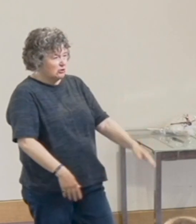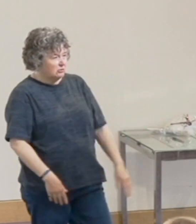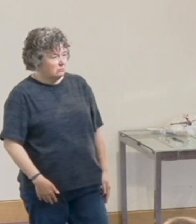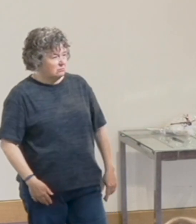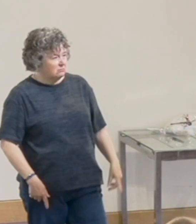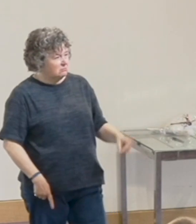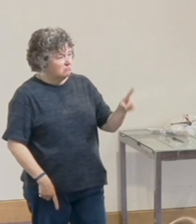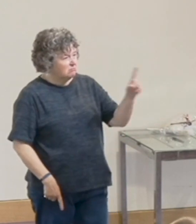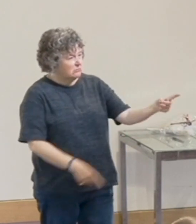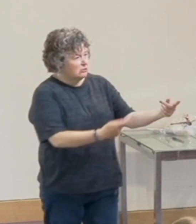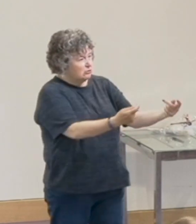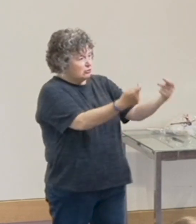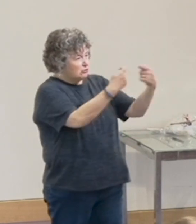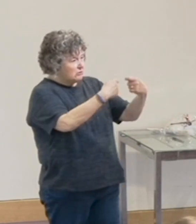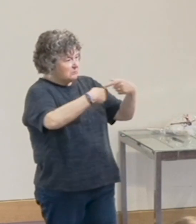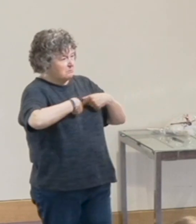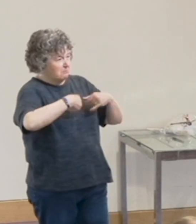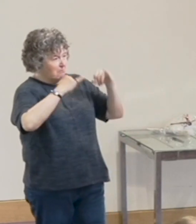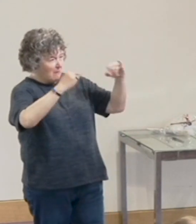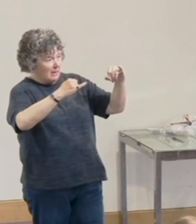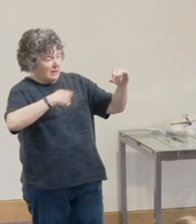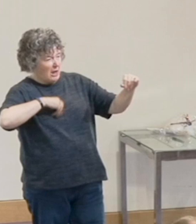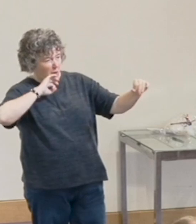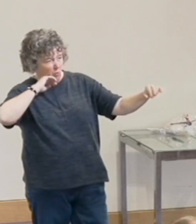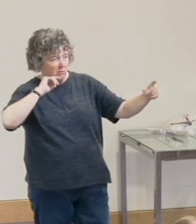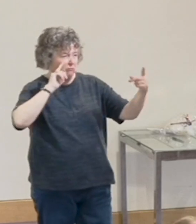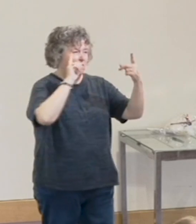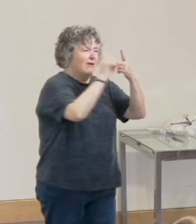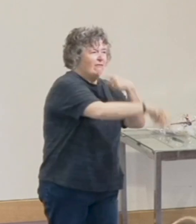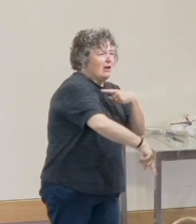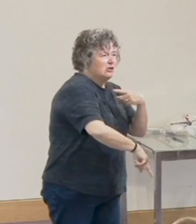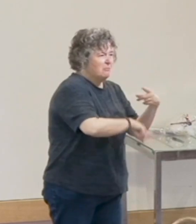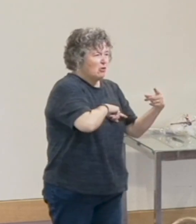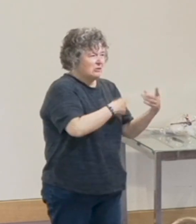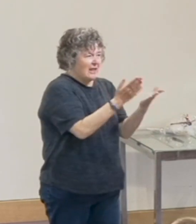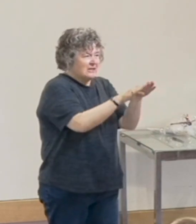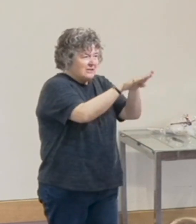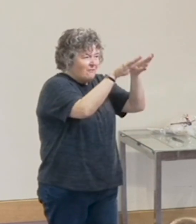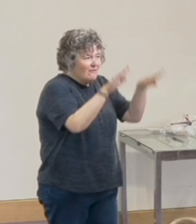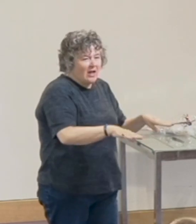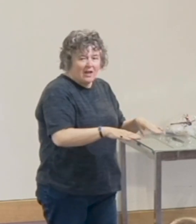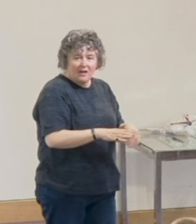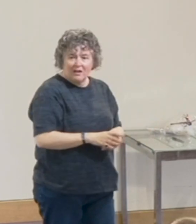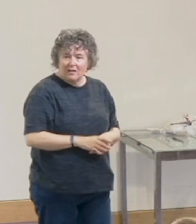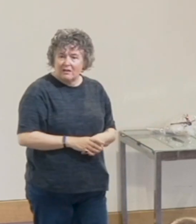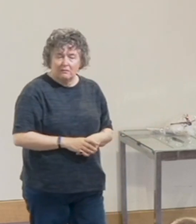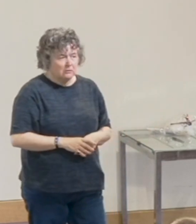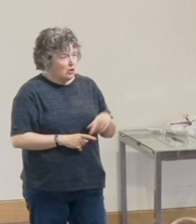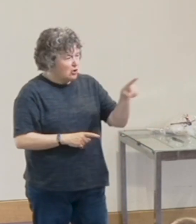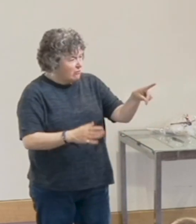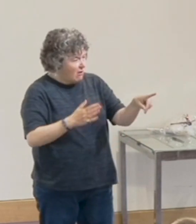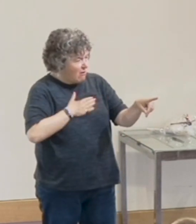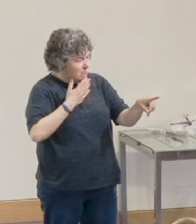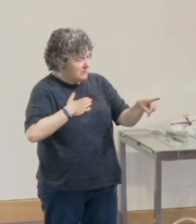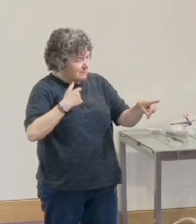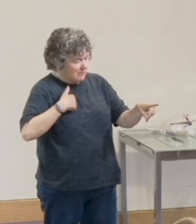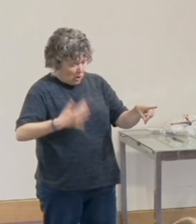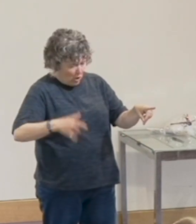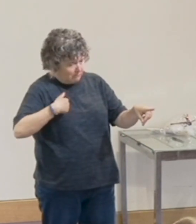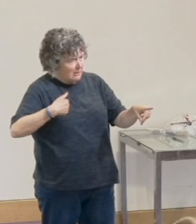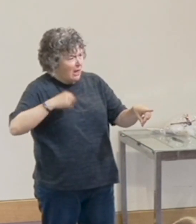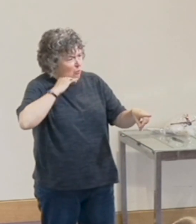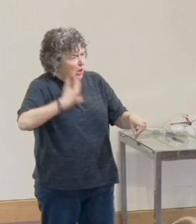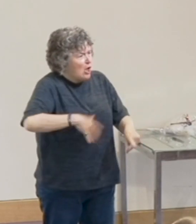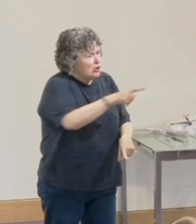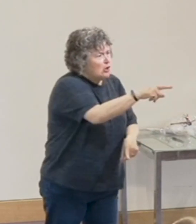own kind of justice. His justice on those who had hurt him, he was going to hurt them. It was